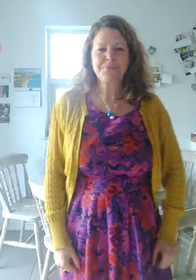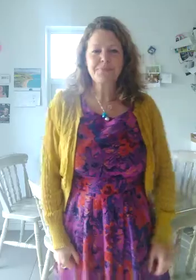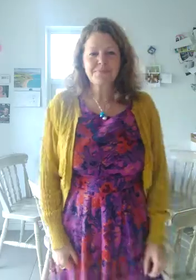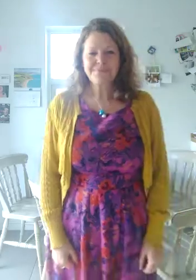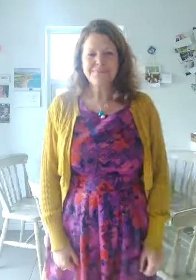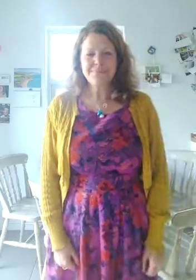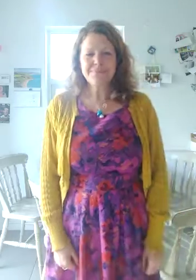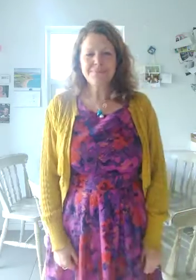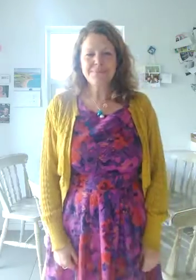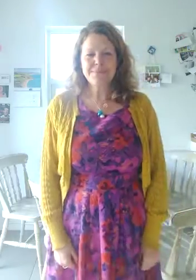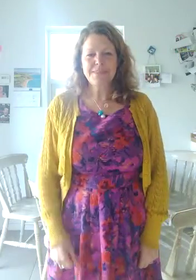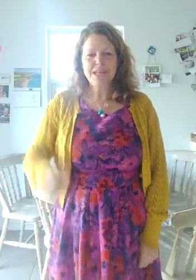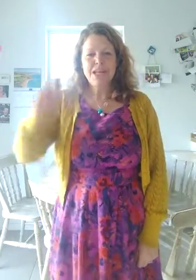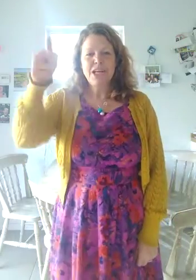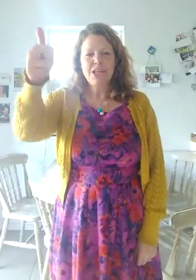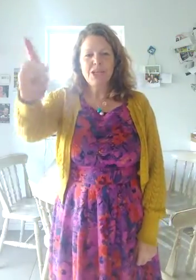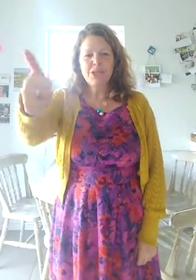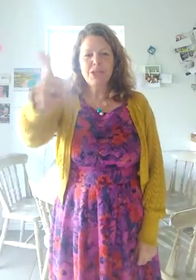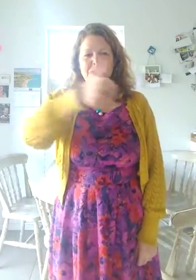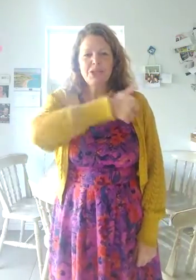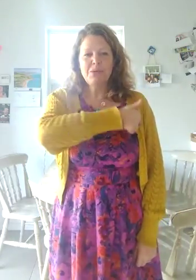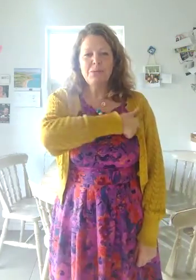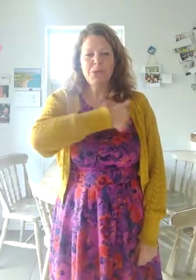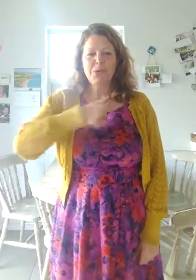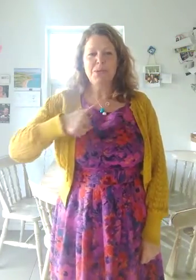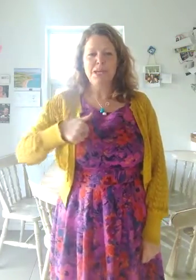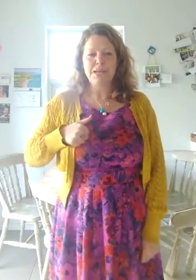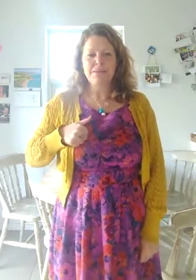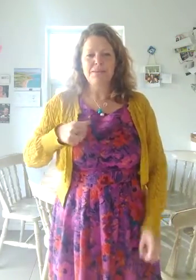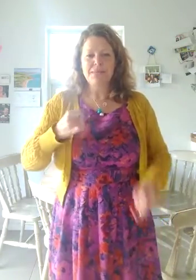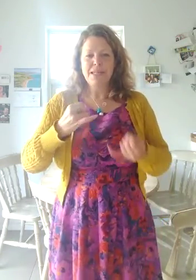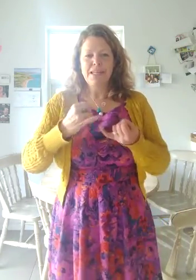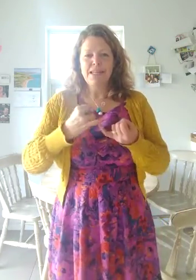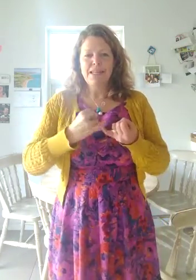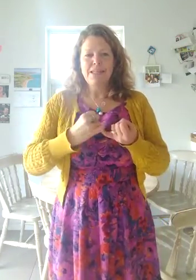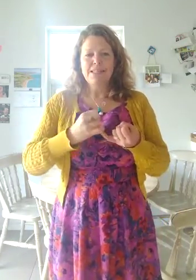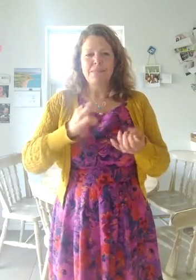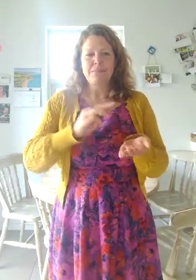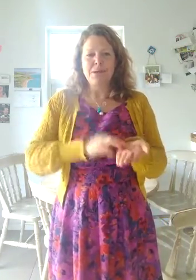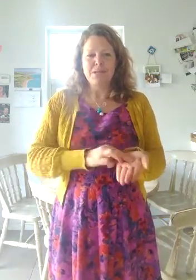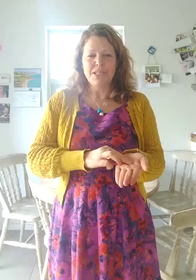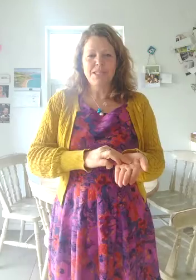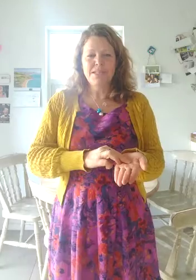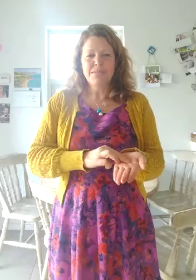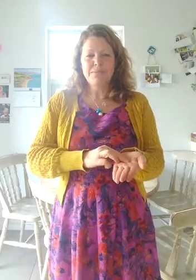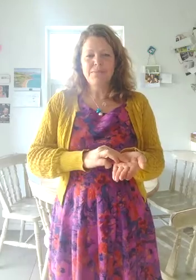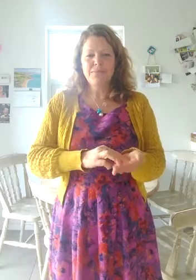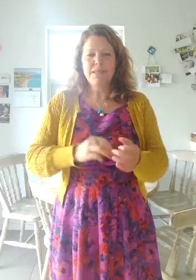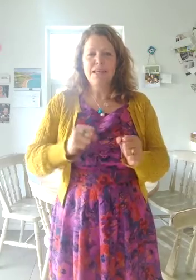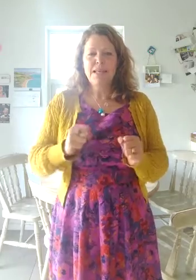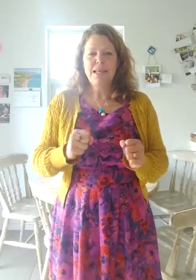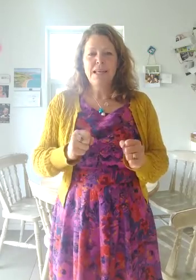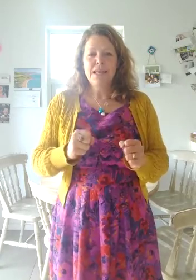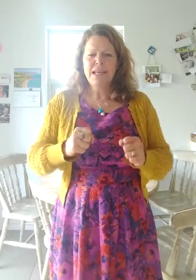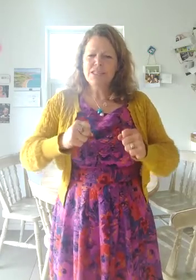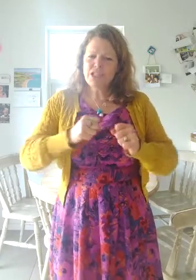Good morning, St. Martin's. It's a